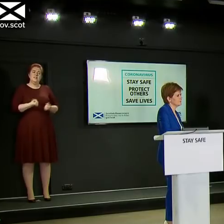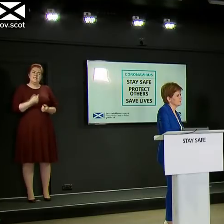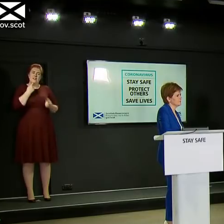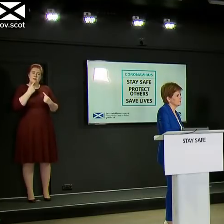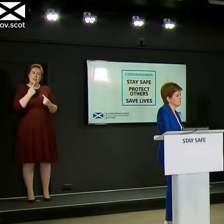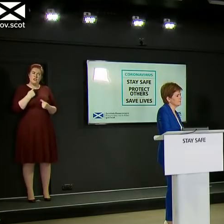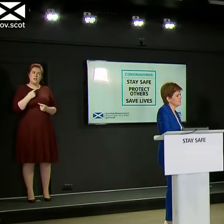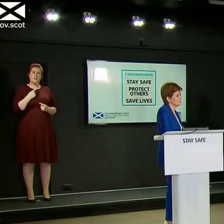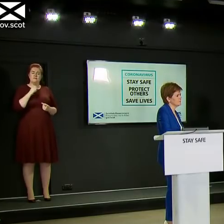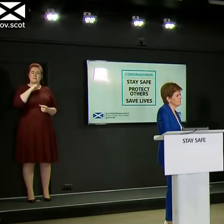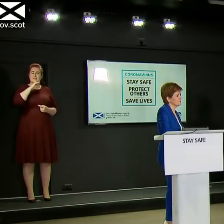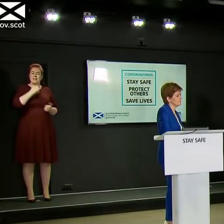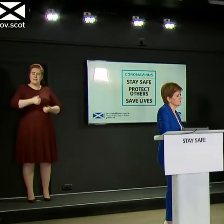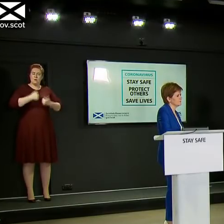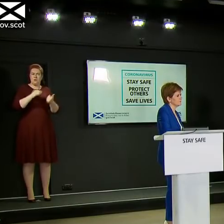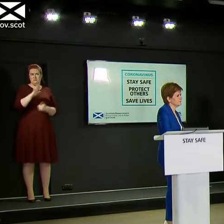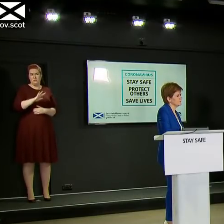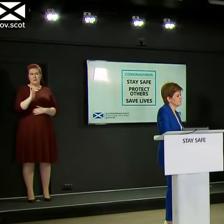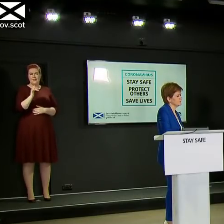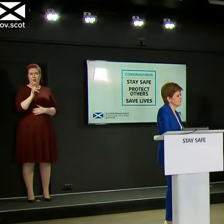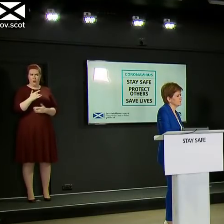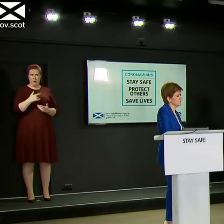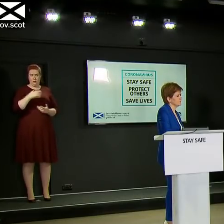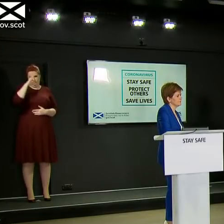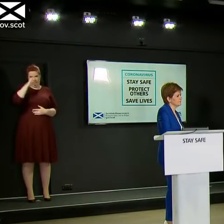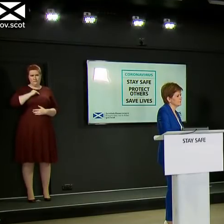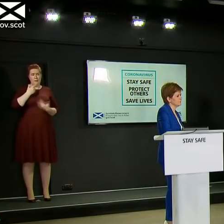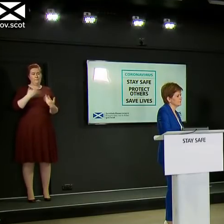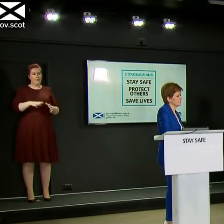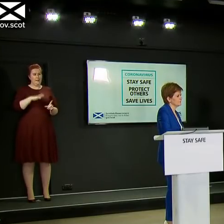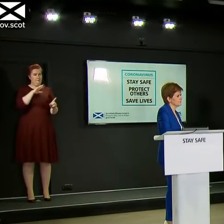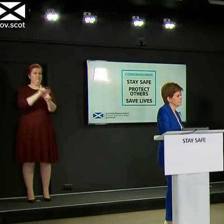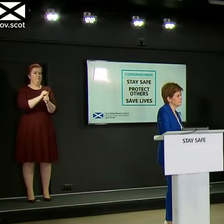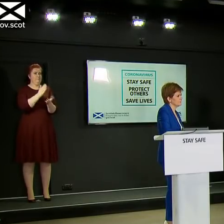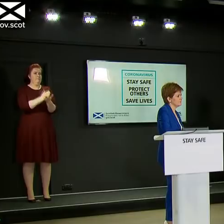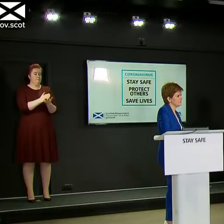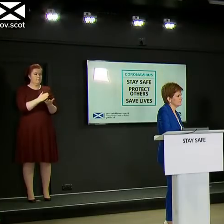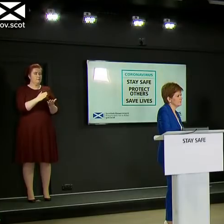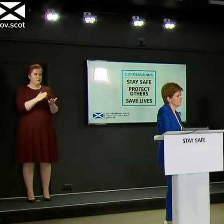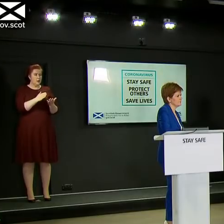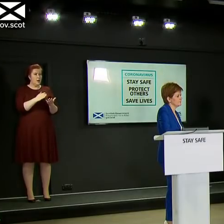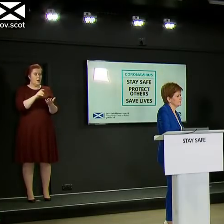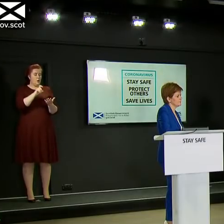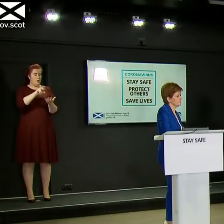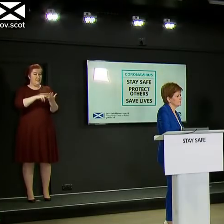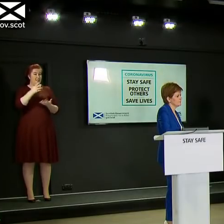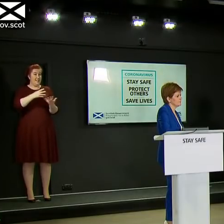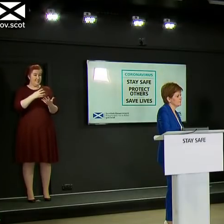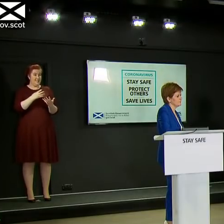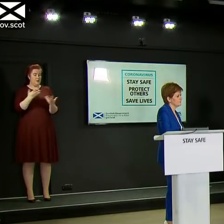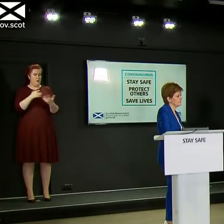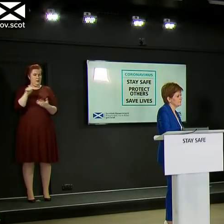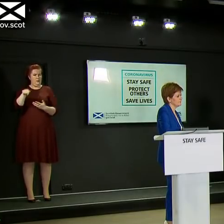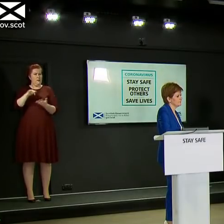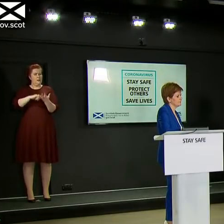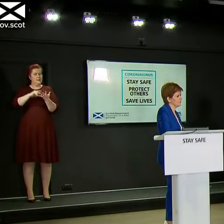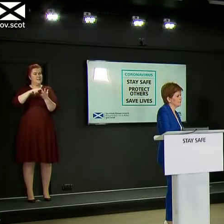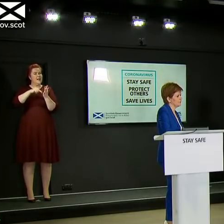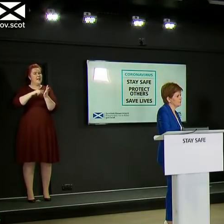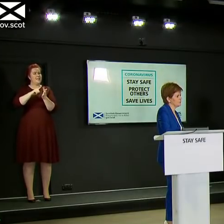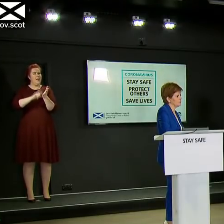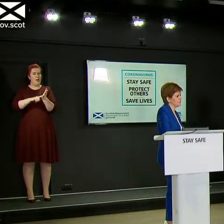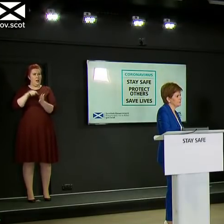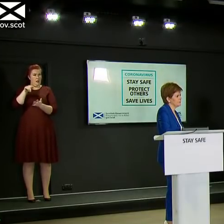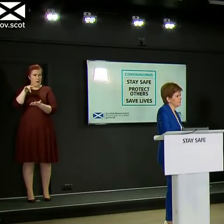'clock on Saturday morning that there'd been a positive case at Cytel. But some staff who worked in different parts of the building